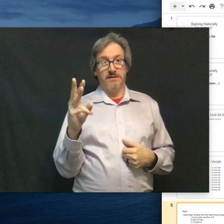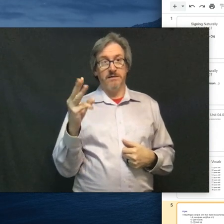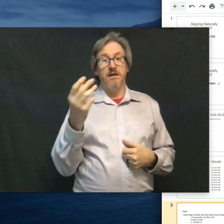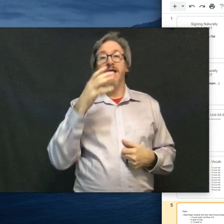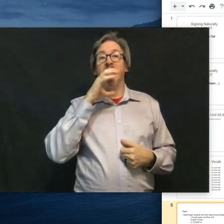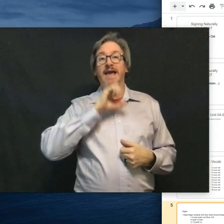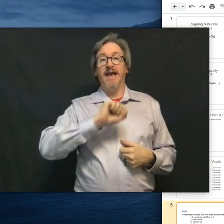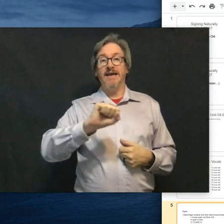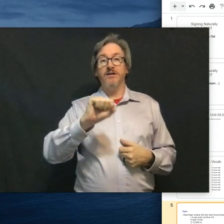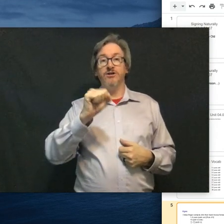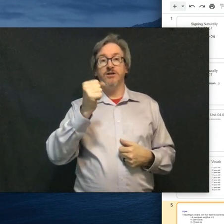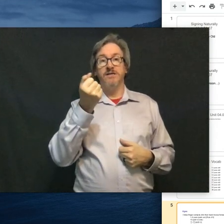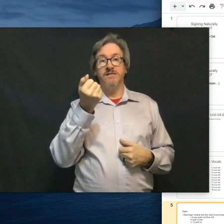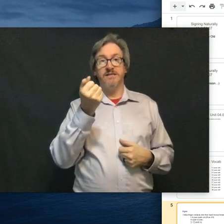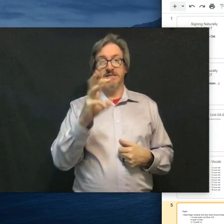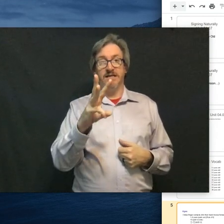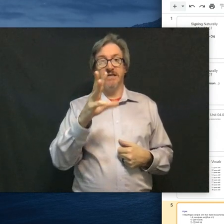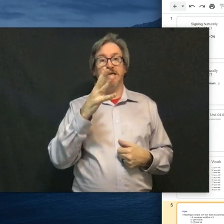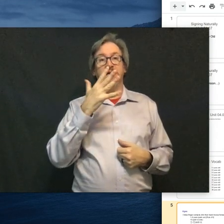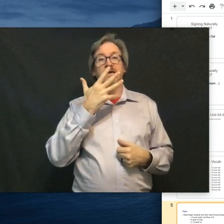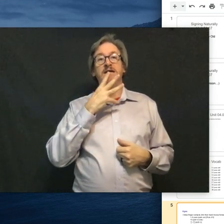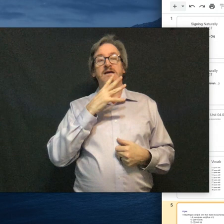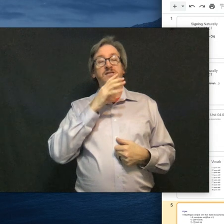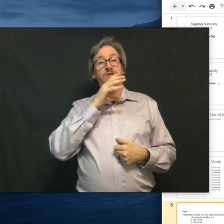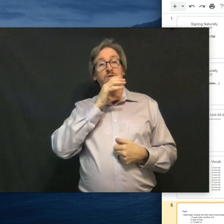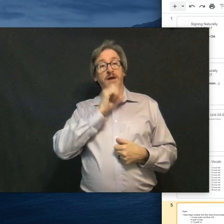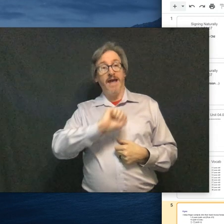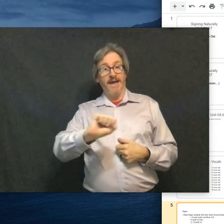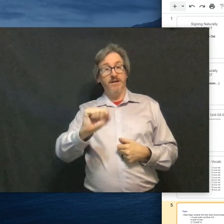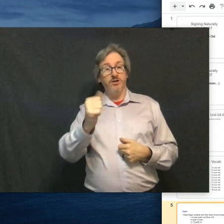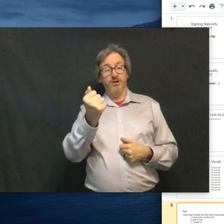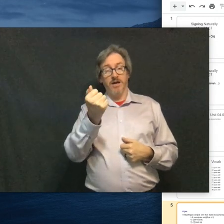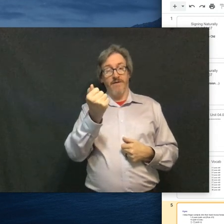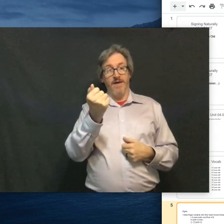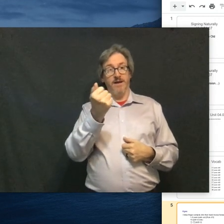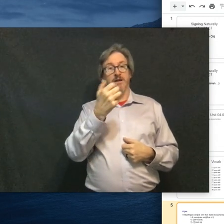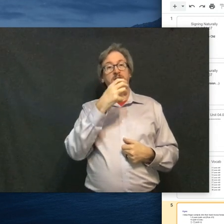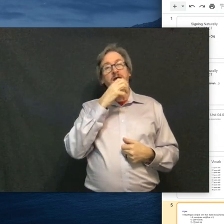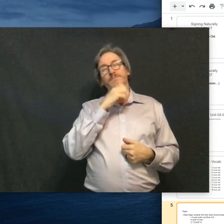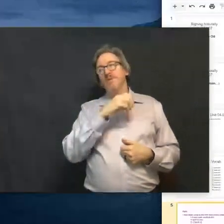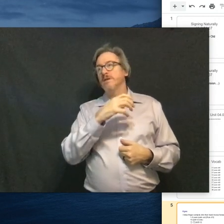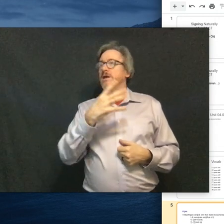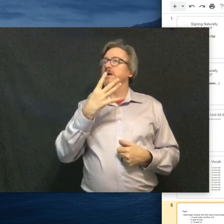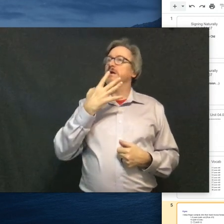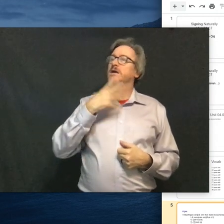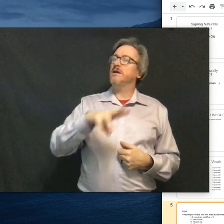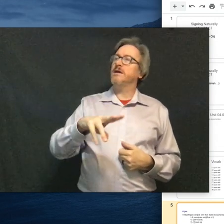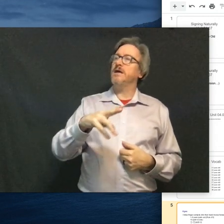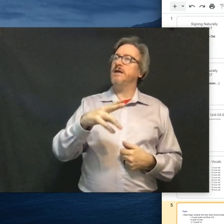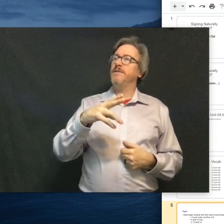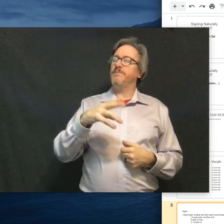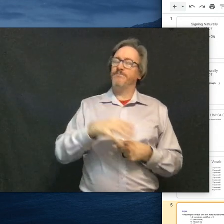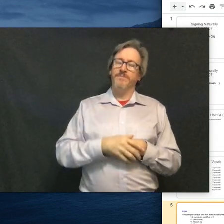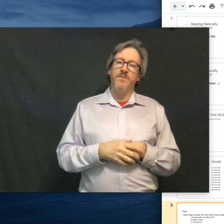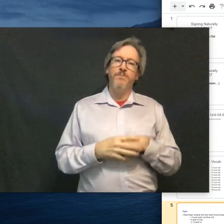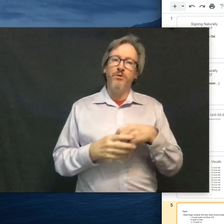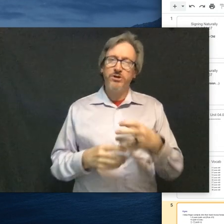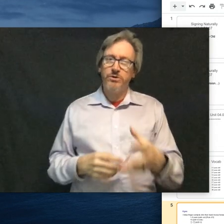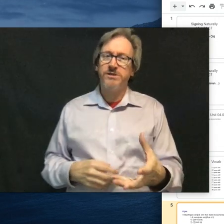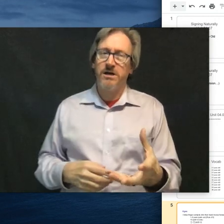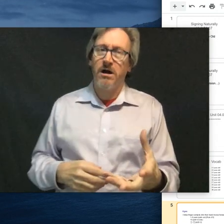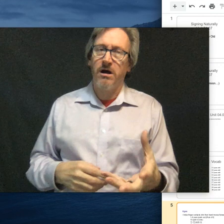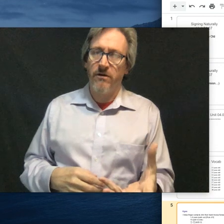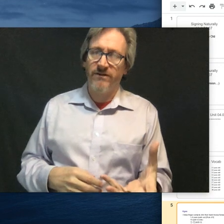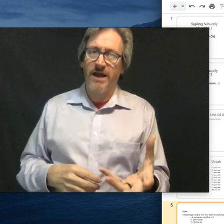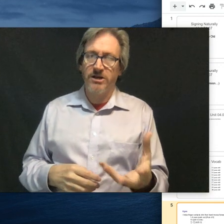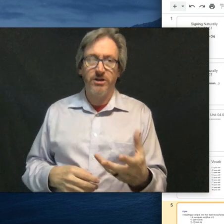Sixteen. Age. Sixteen. So age. then the book